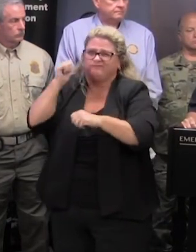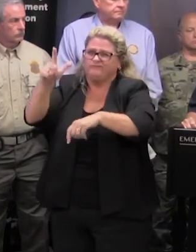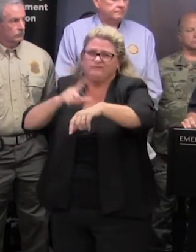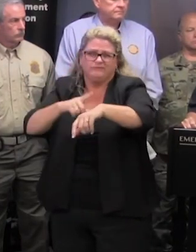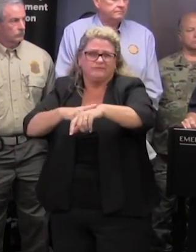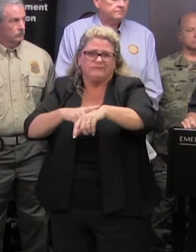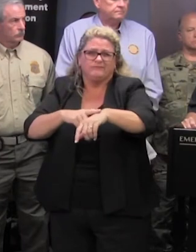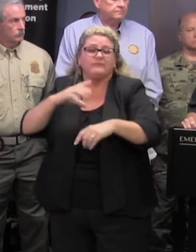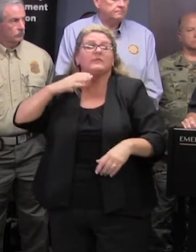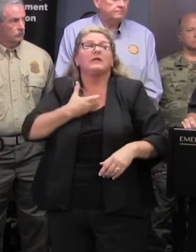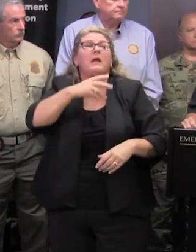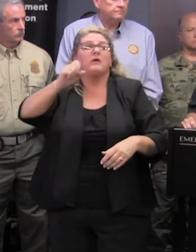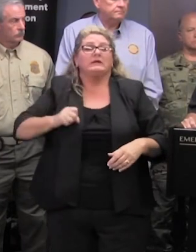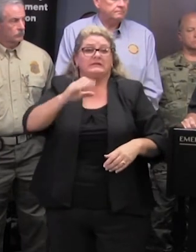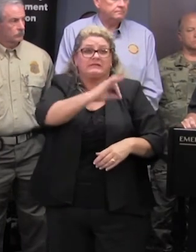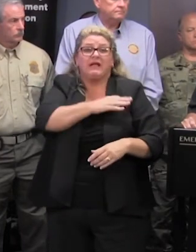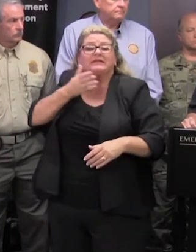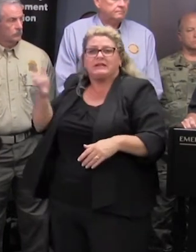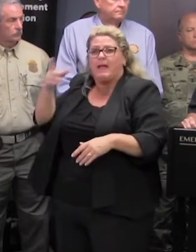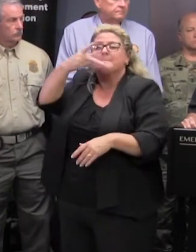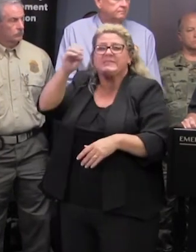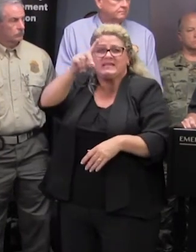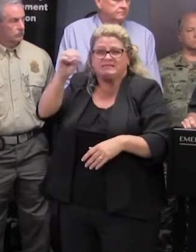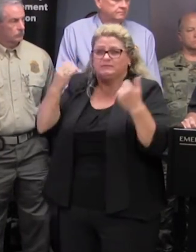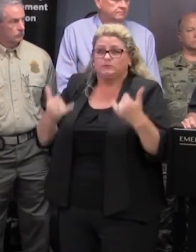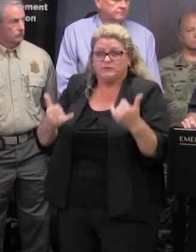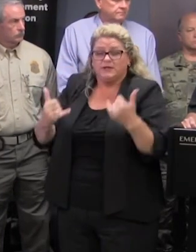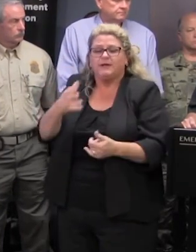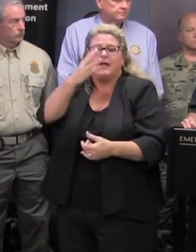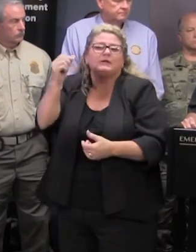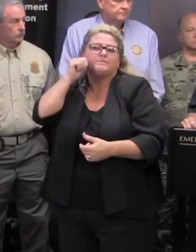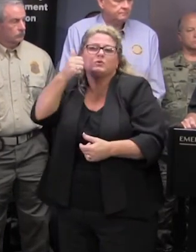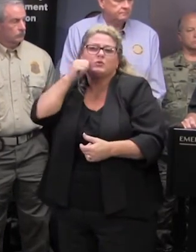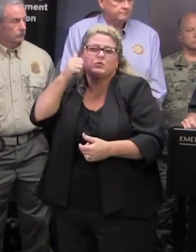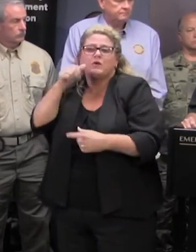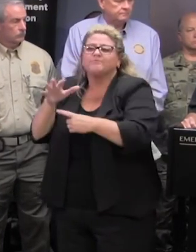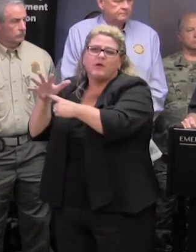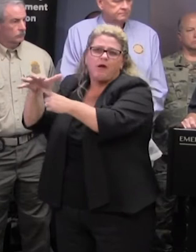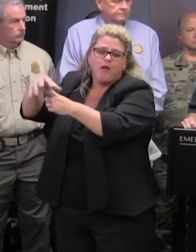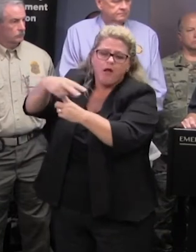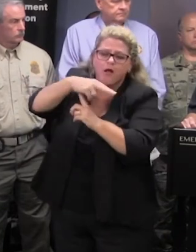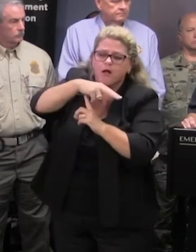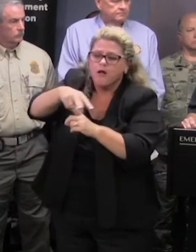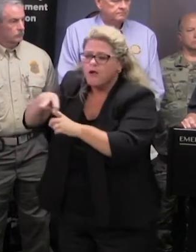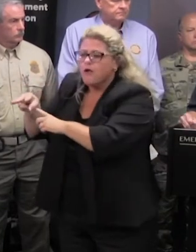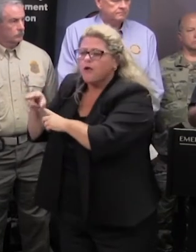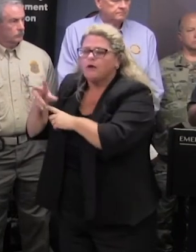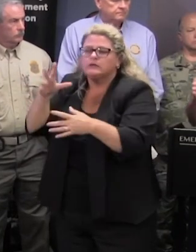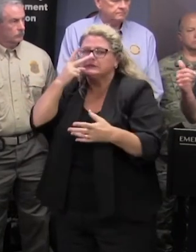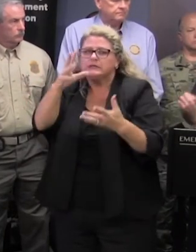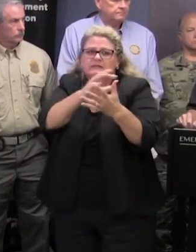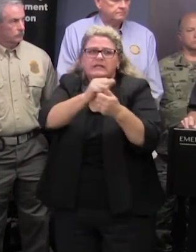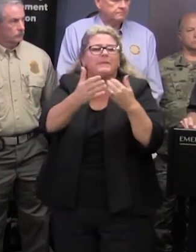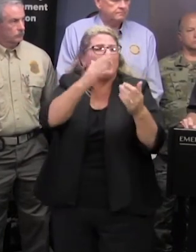we've got some of our personnel today that are in the pd area and they'll be there again tomorrow and doing flyovers and checking that the damage is similar